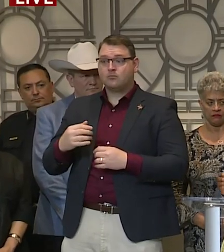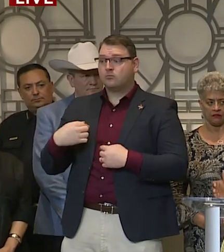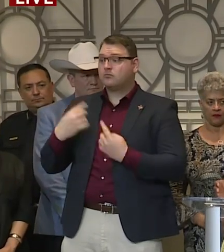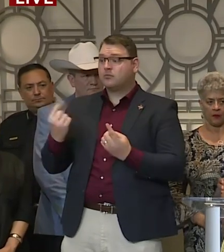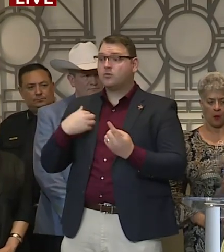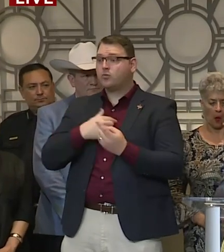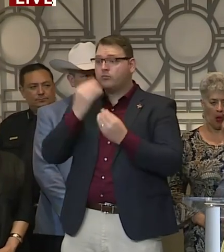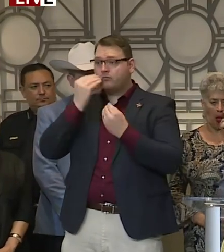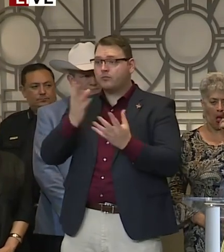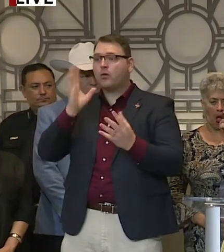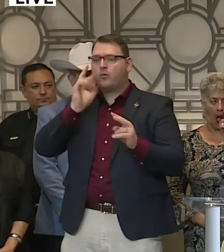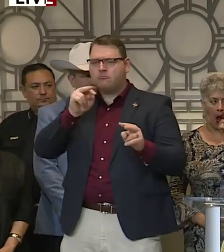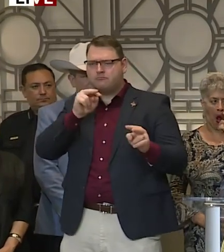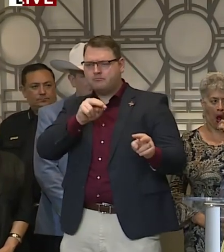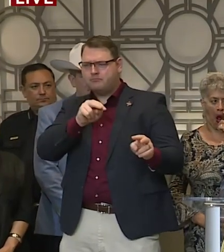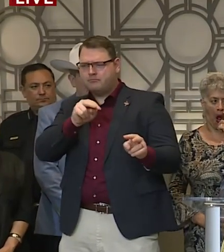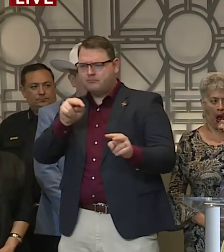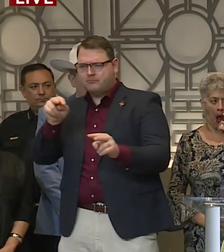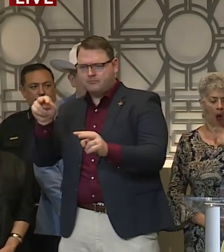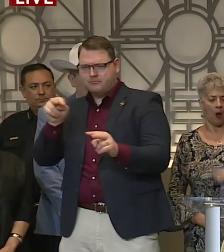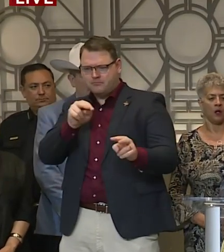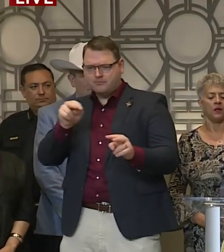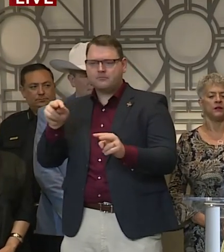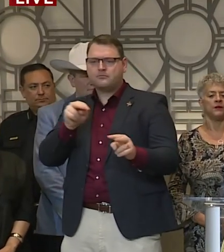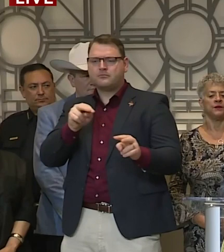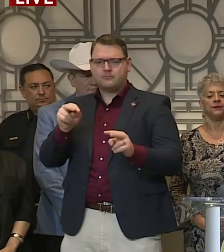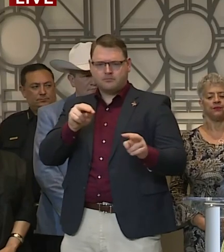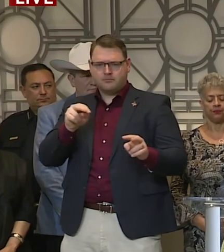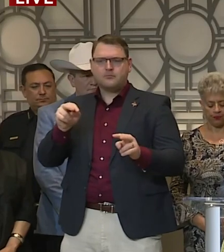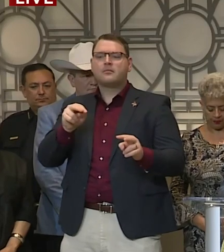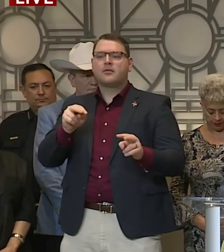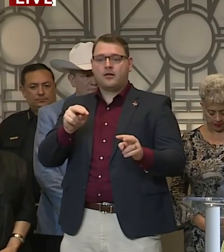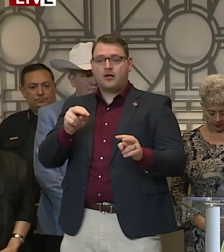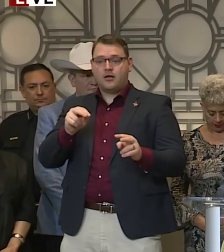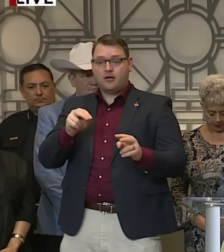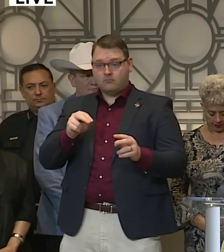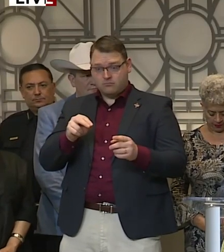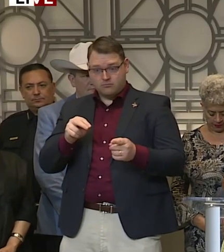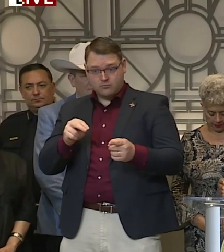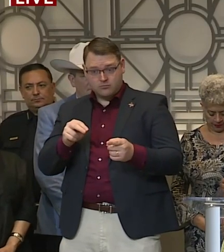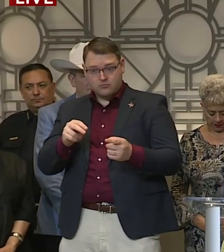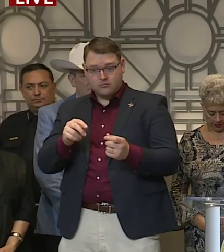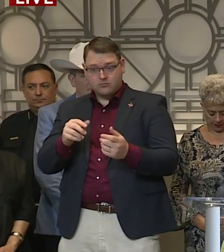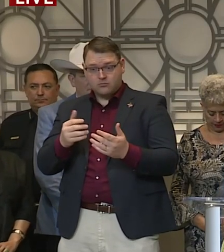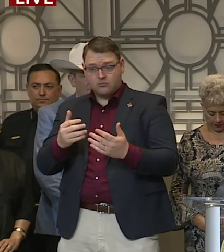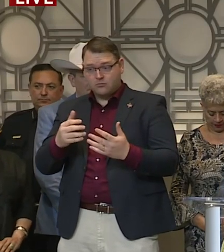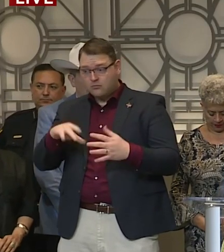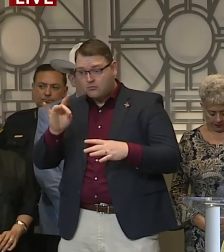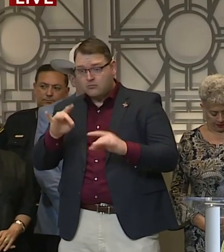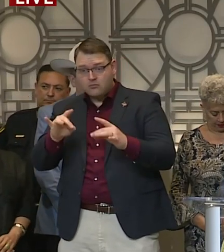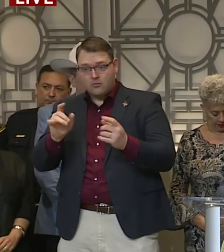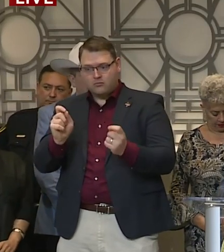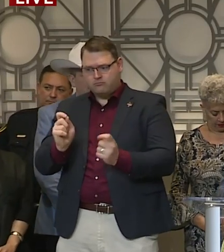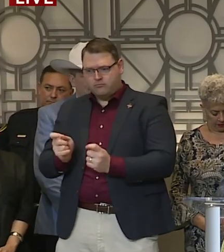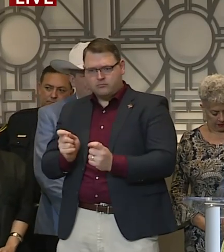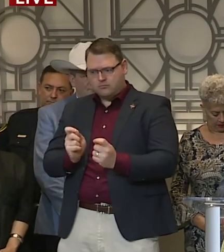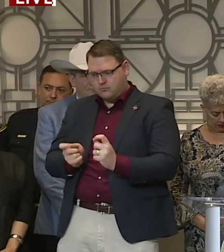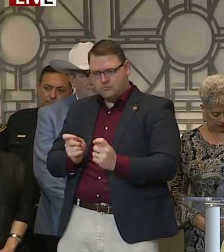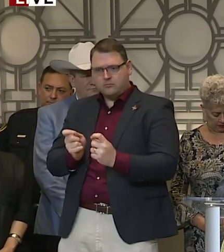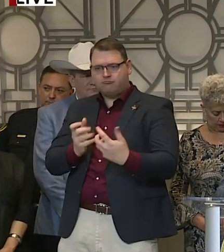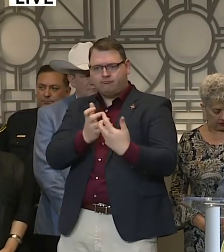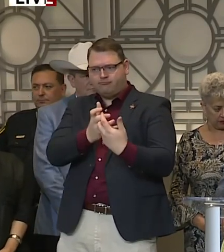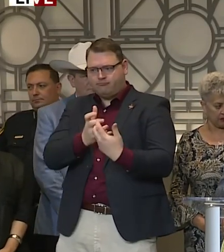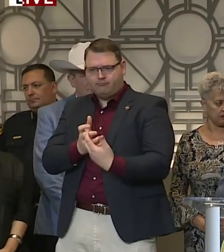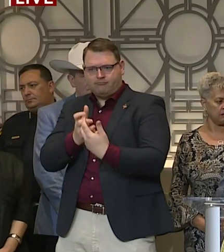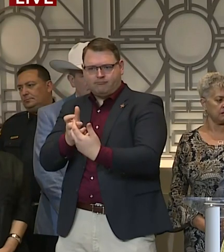carefully and that we would make the necessary adjustments as we went along to make sure that we were doing